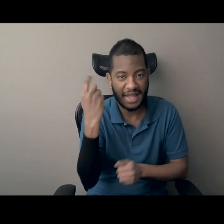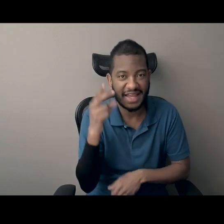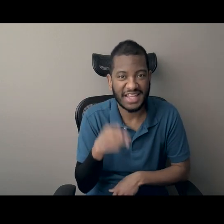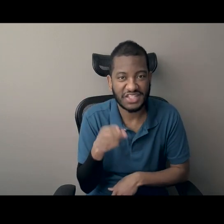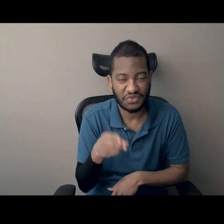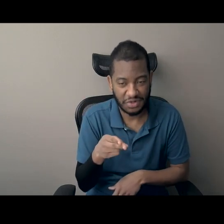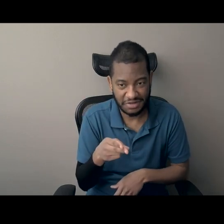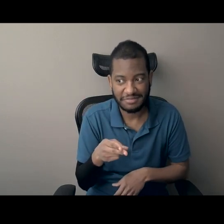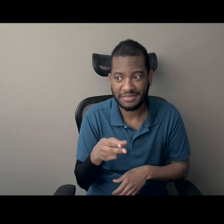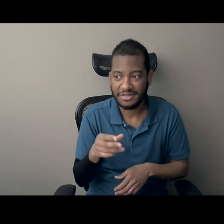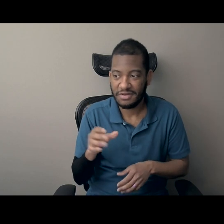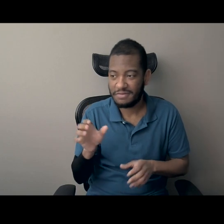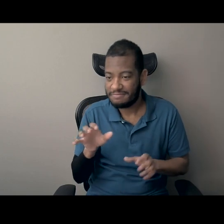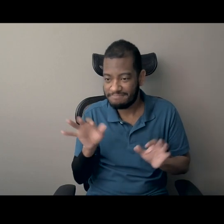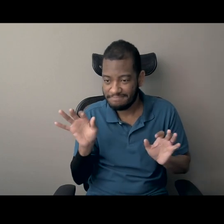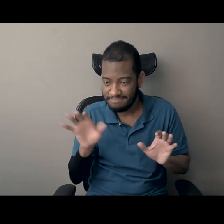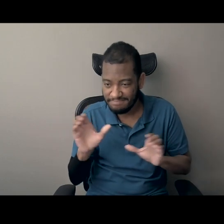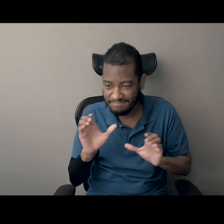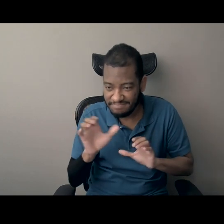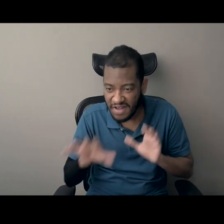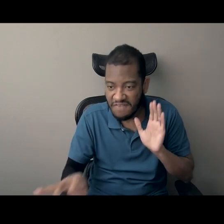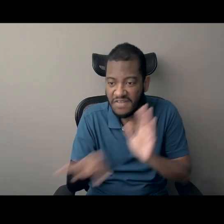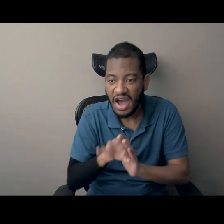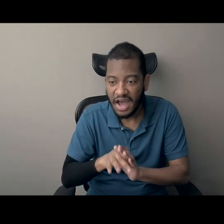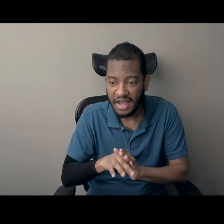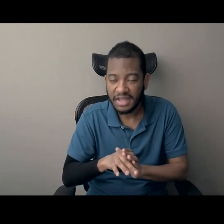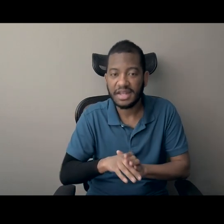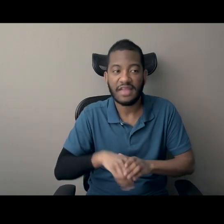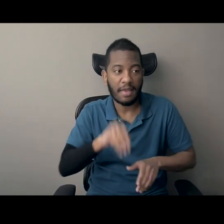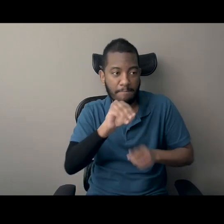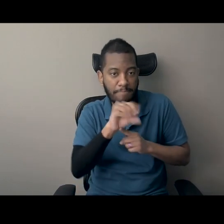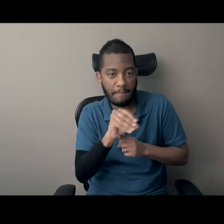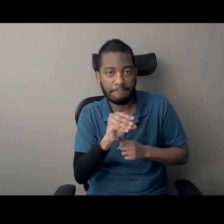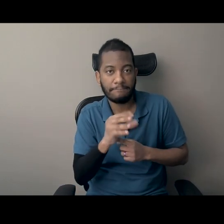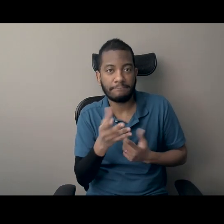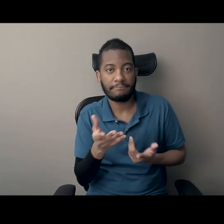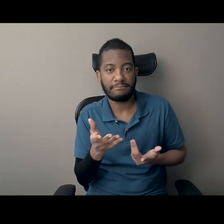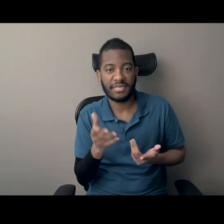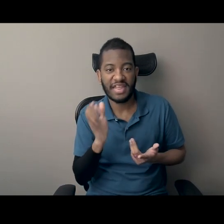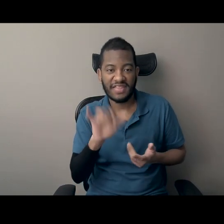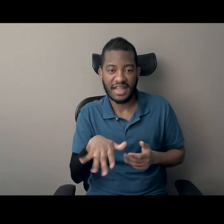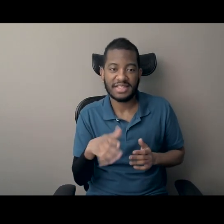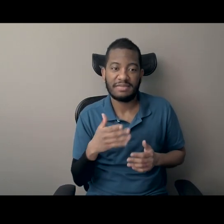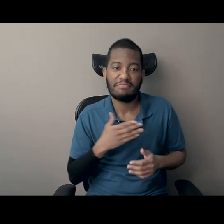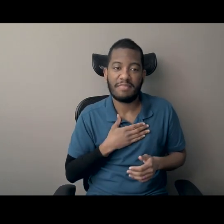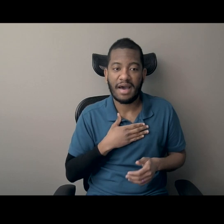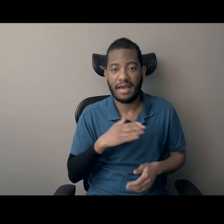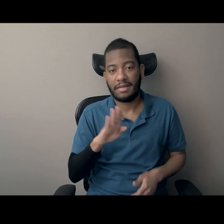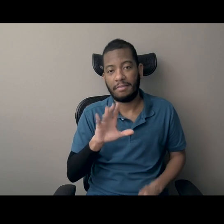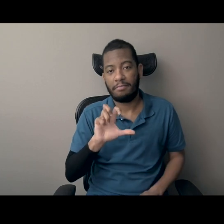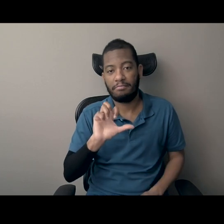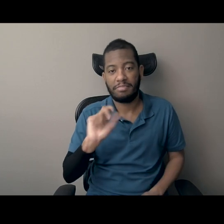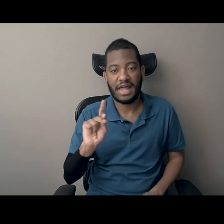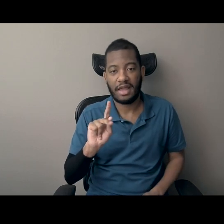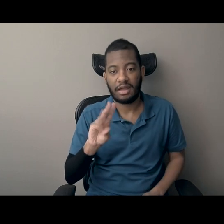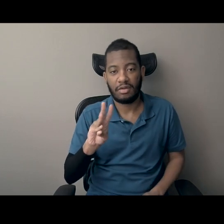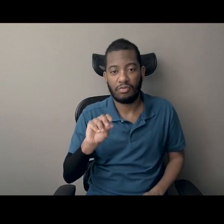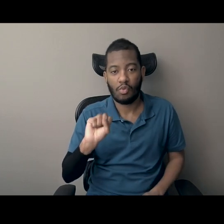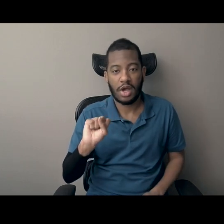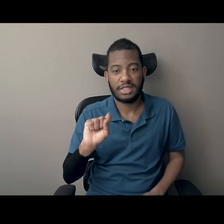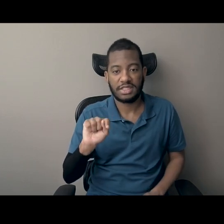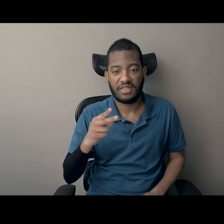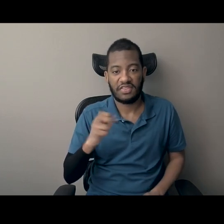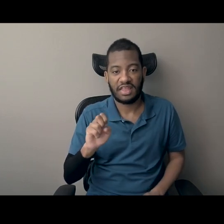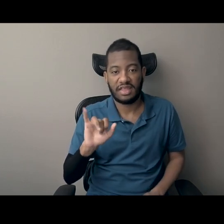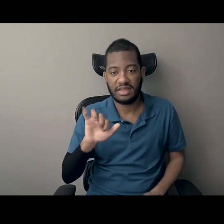there. And I, you know, I call it, my black was the Inc. Black History Month challenge. And so I encourage people to, you know, they could take a picture with my book or they could take a picture